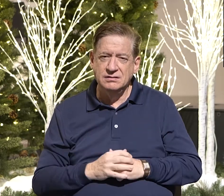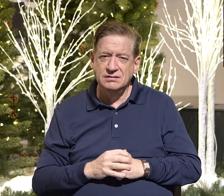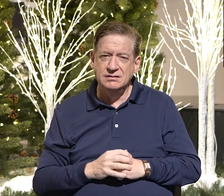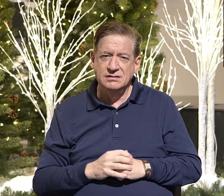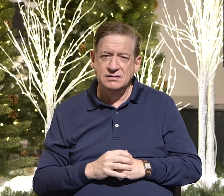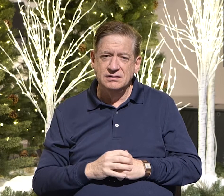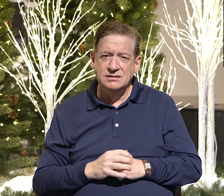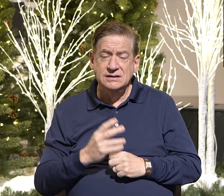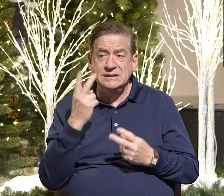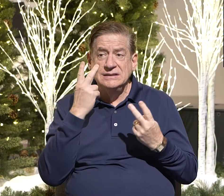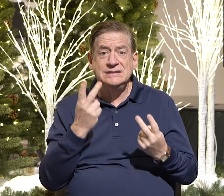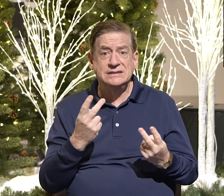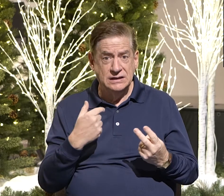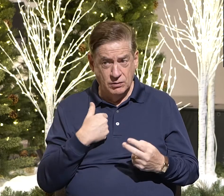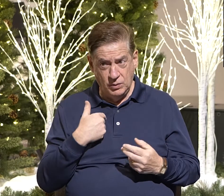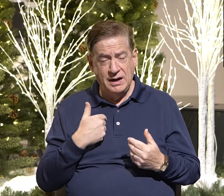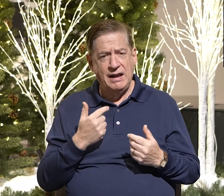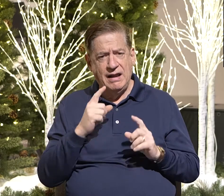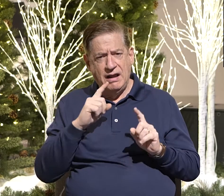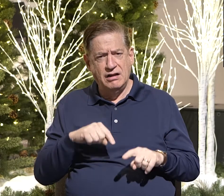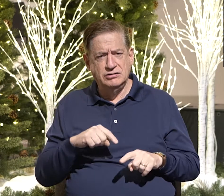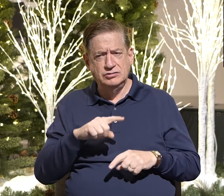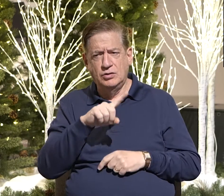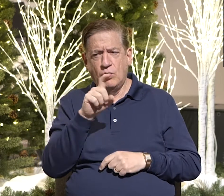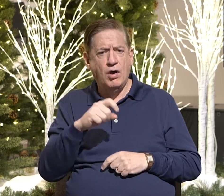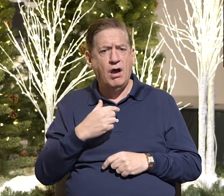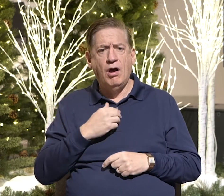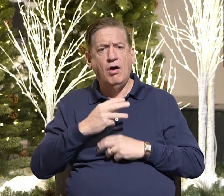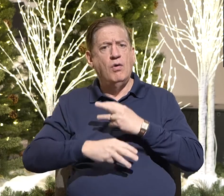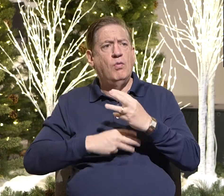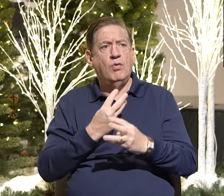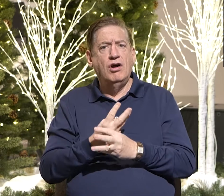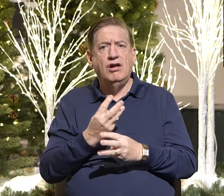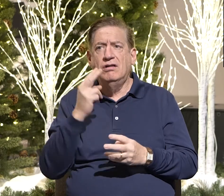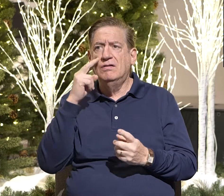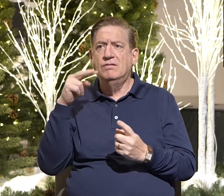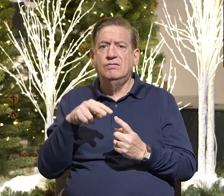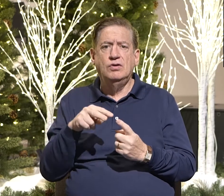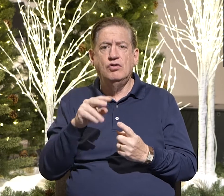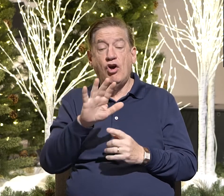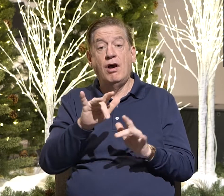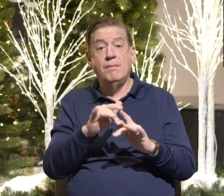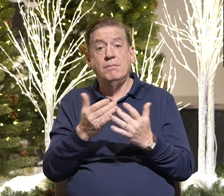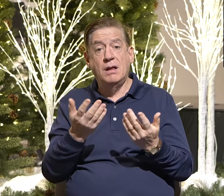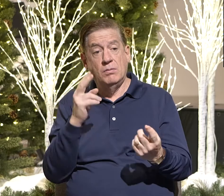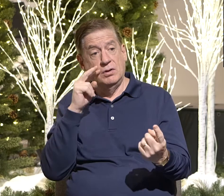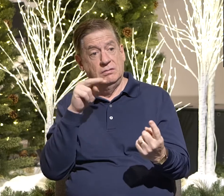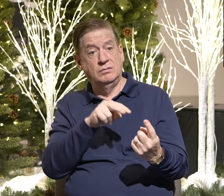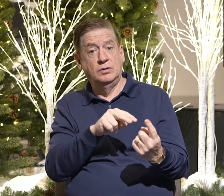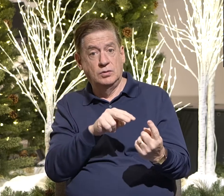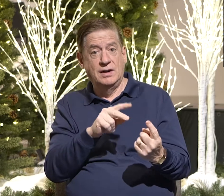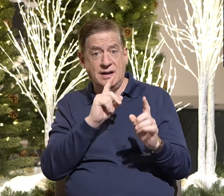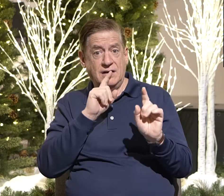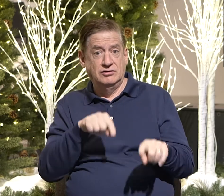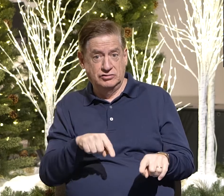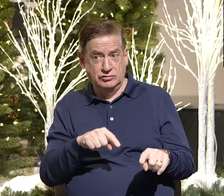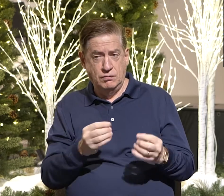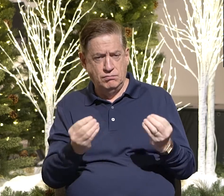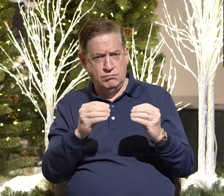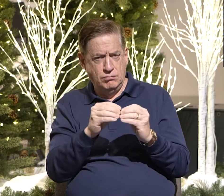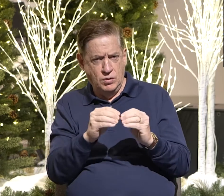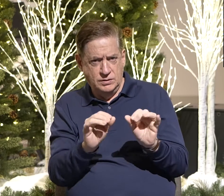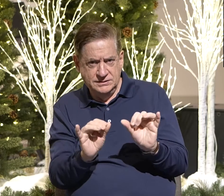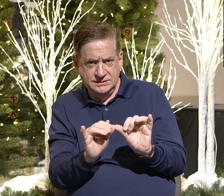See, we answer these questions. What is our worldview? And this, and the, your biblical worldview should answer these questions so it's more of a gauge.